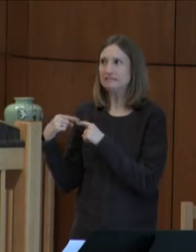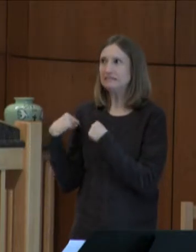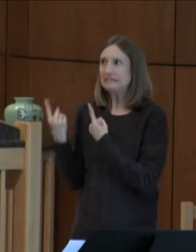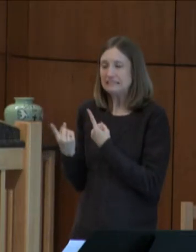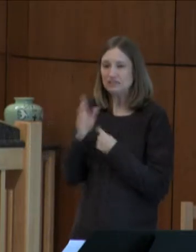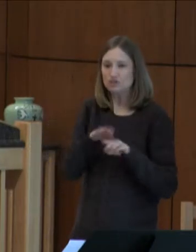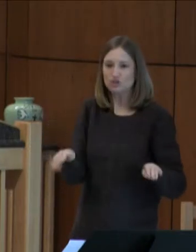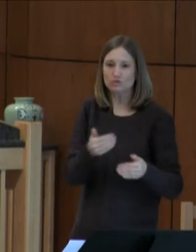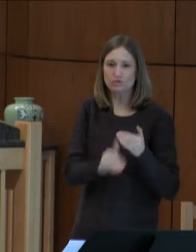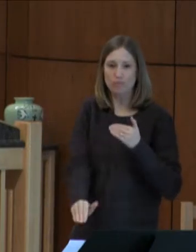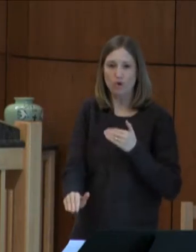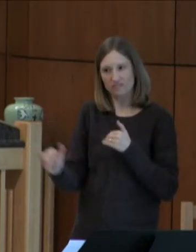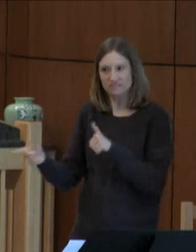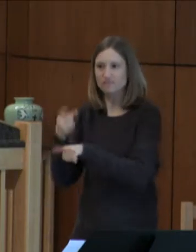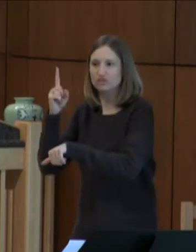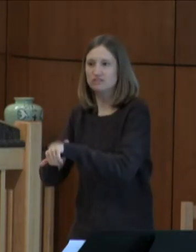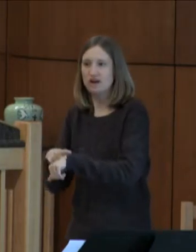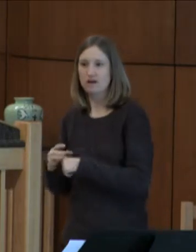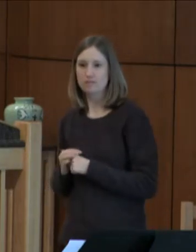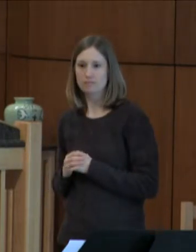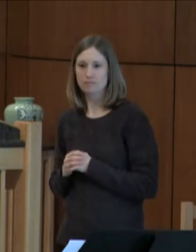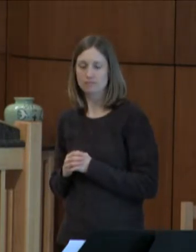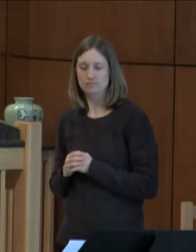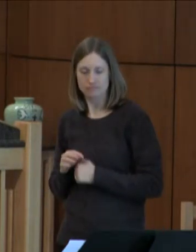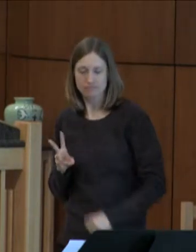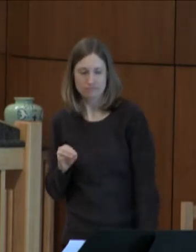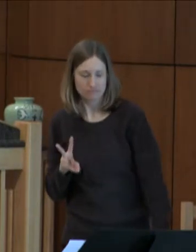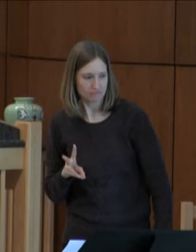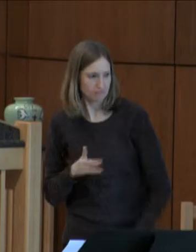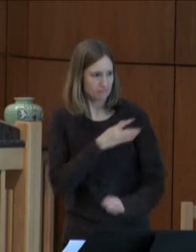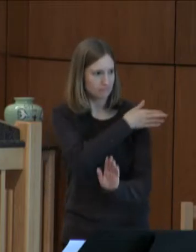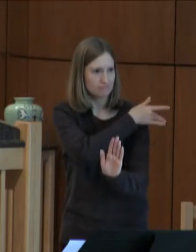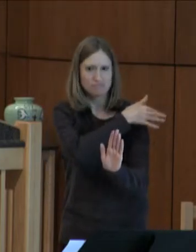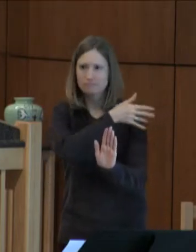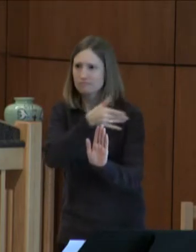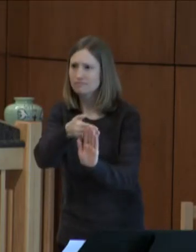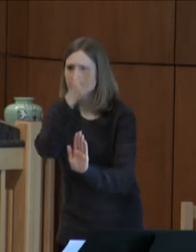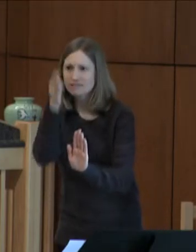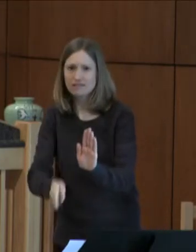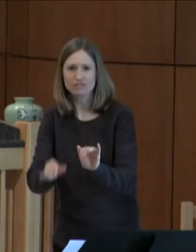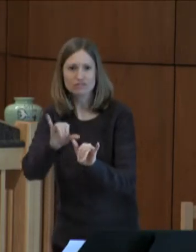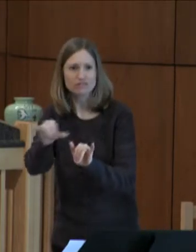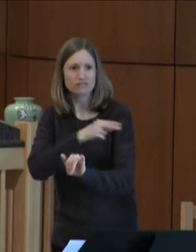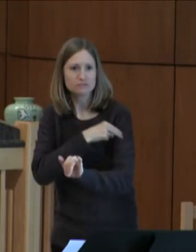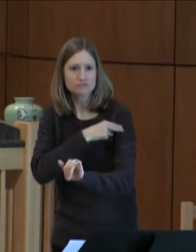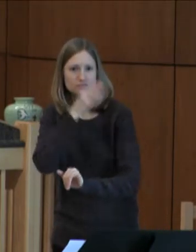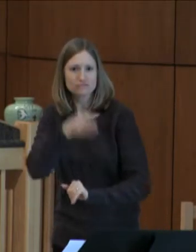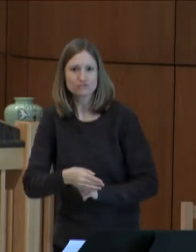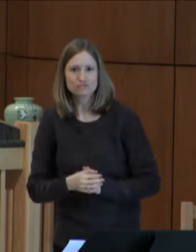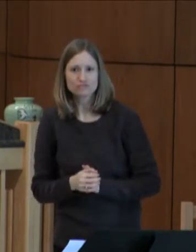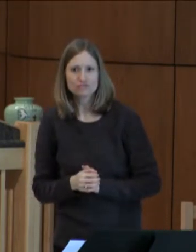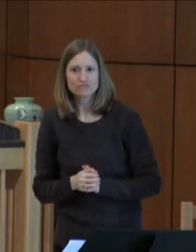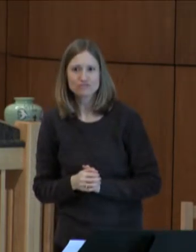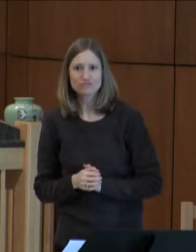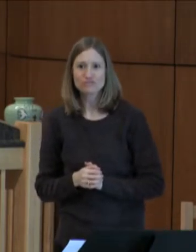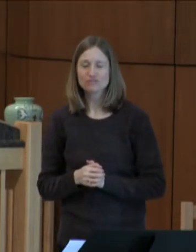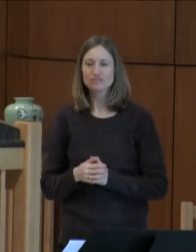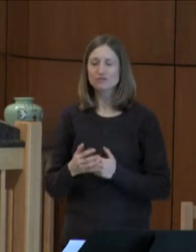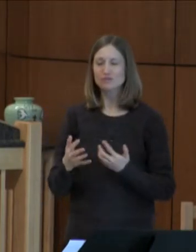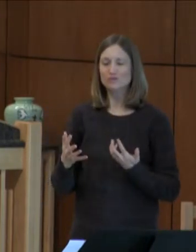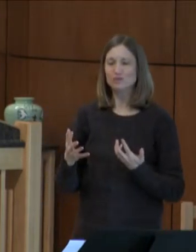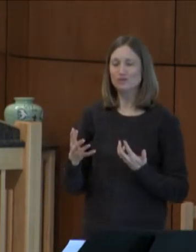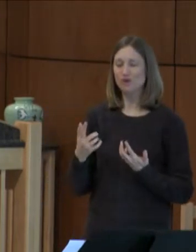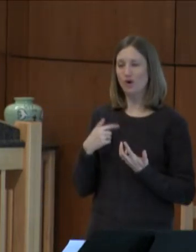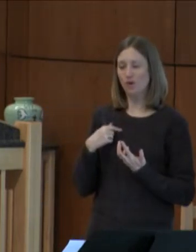the birth of her children. Wow. At the end of that visit, I had no doubt